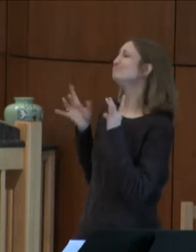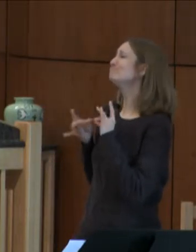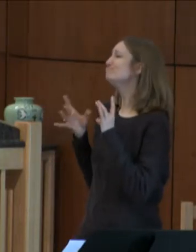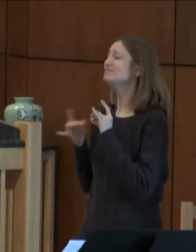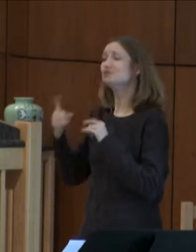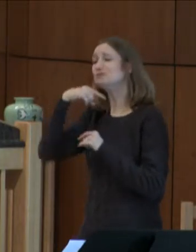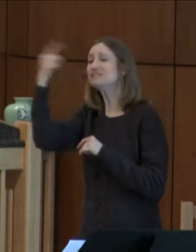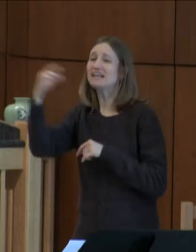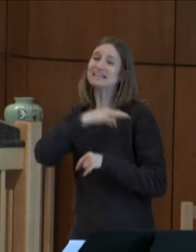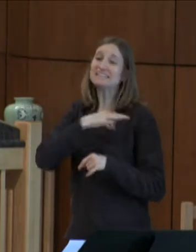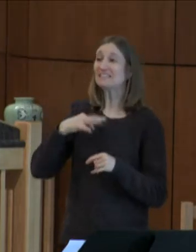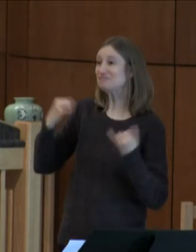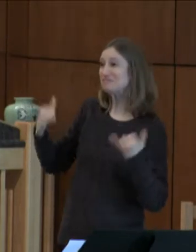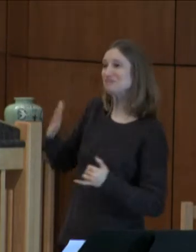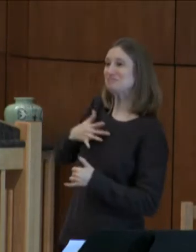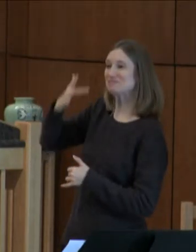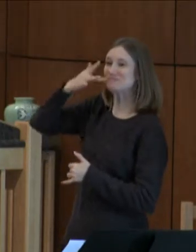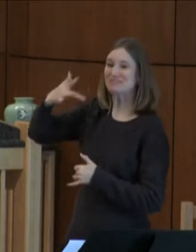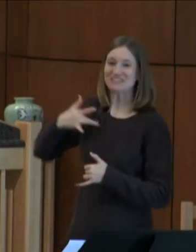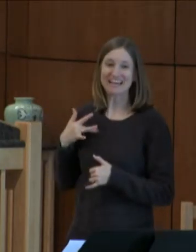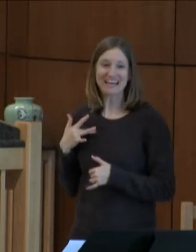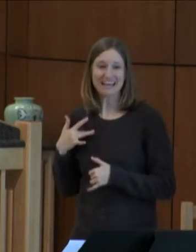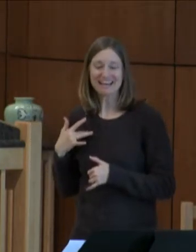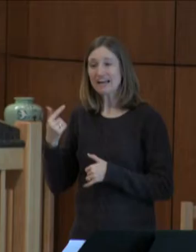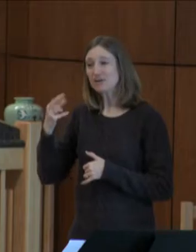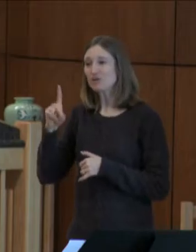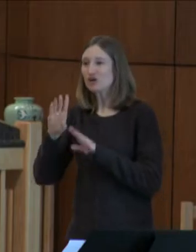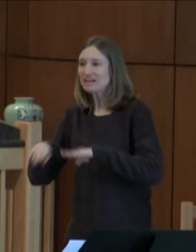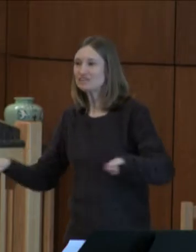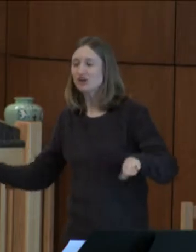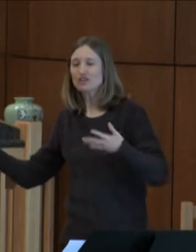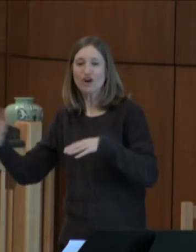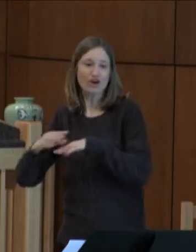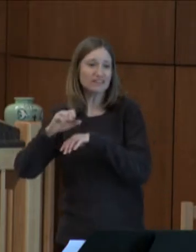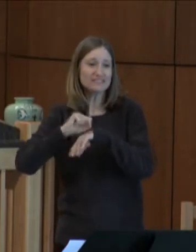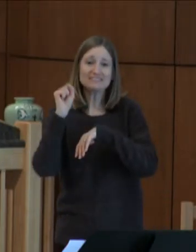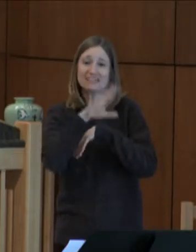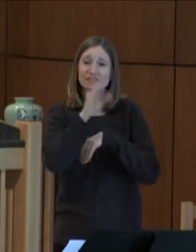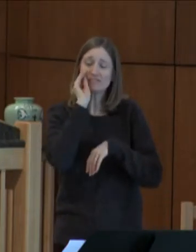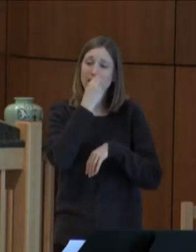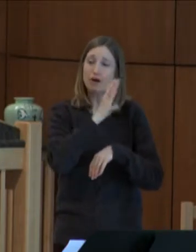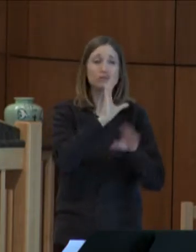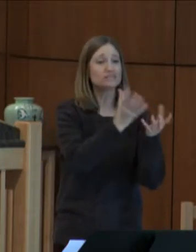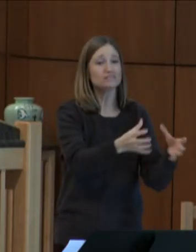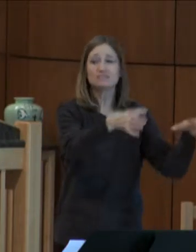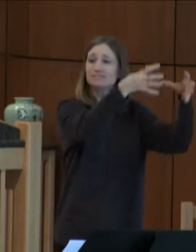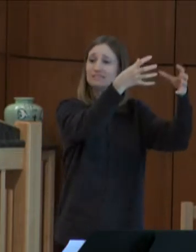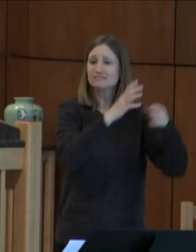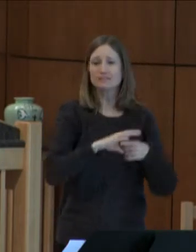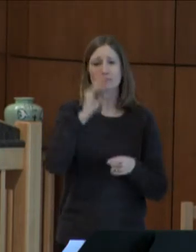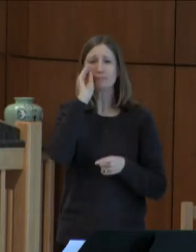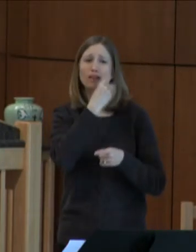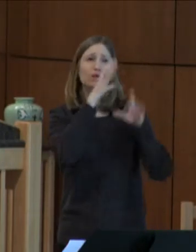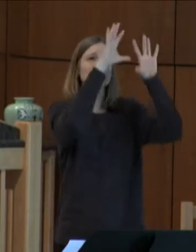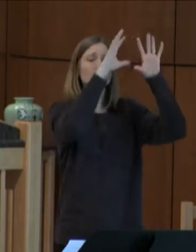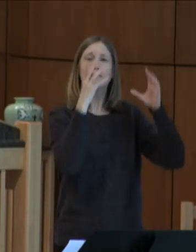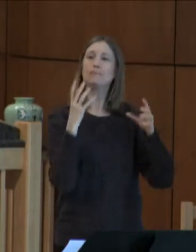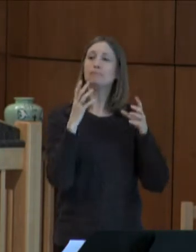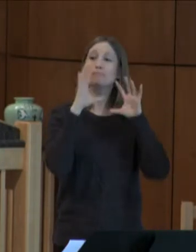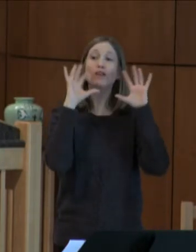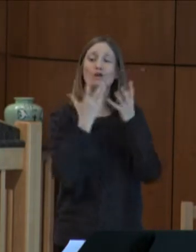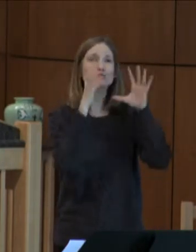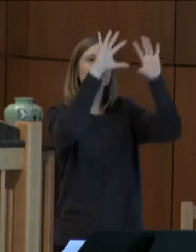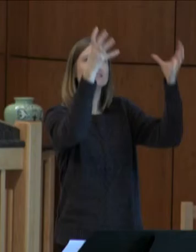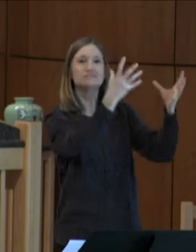hospital staff that it was her birthday and her grandchildren had already sent flowers and balloons. And she shared with